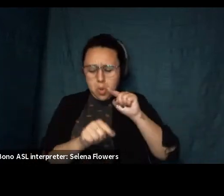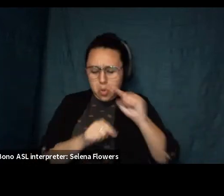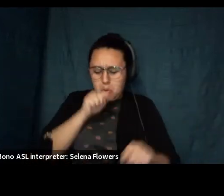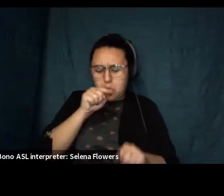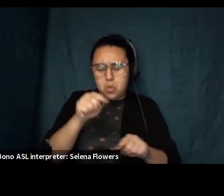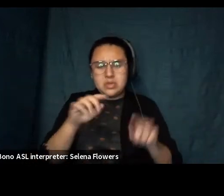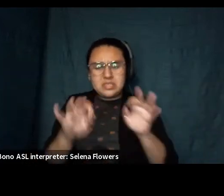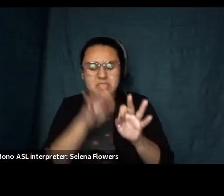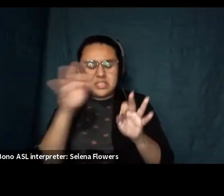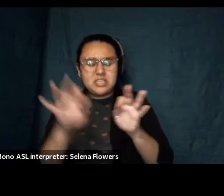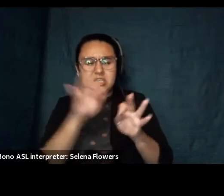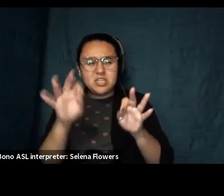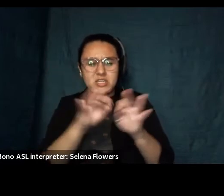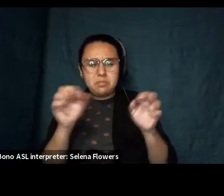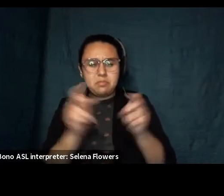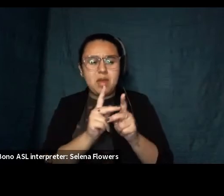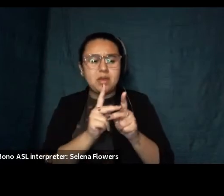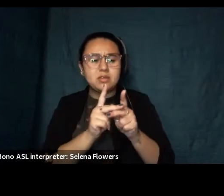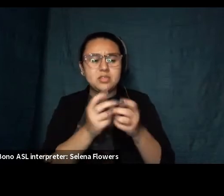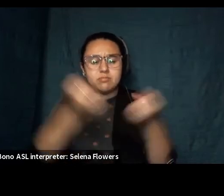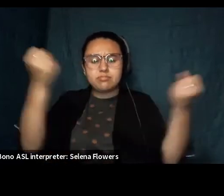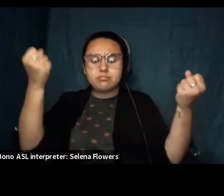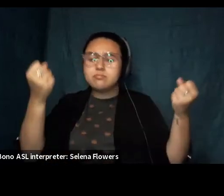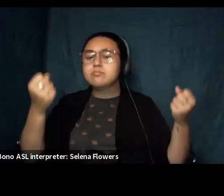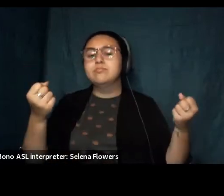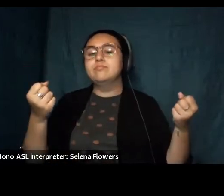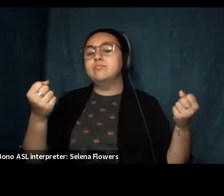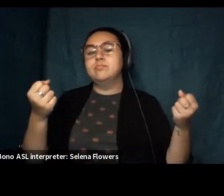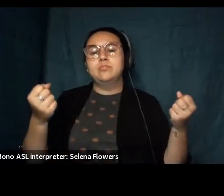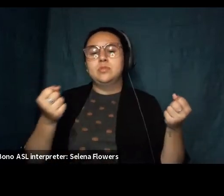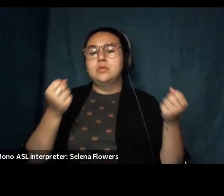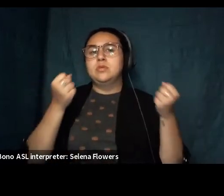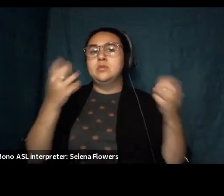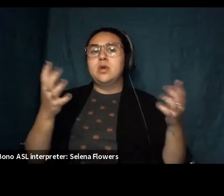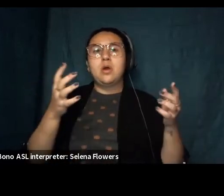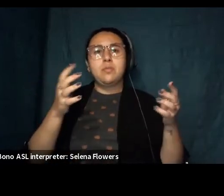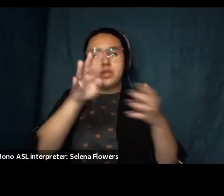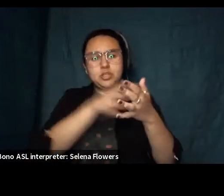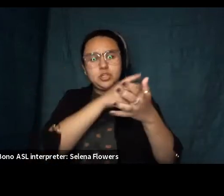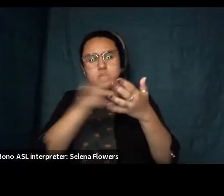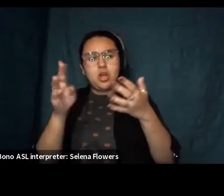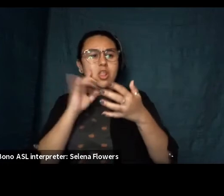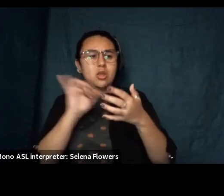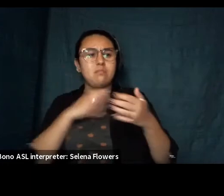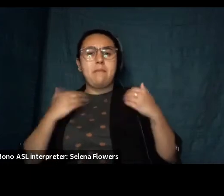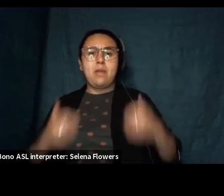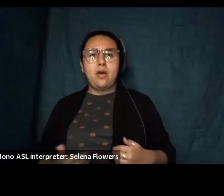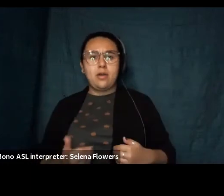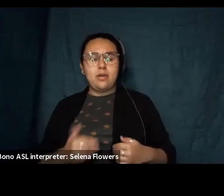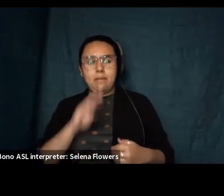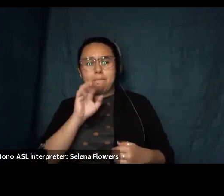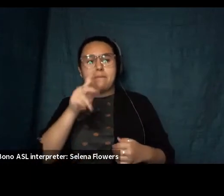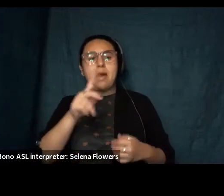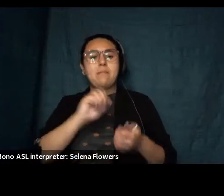together rent apart there are so many star charts made in their image so many maps of how they